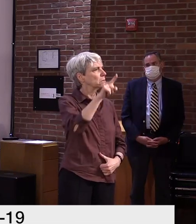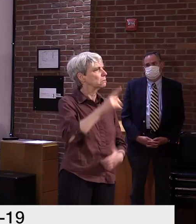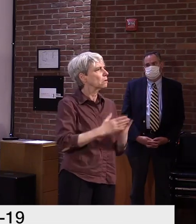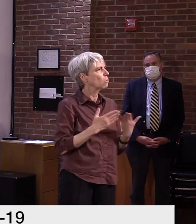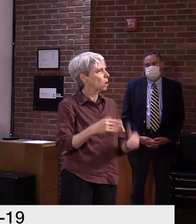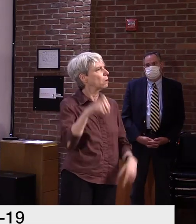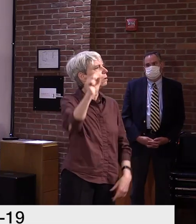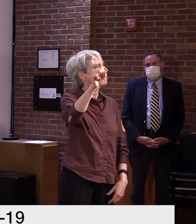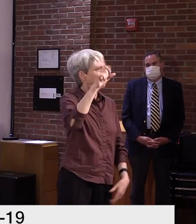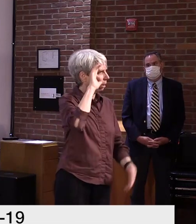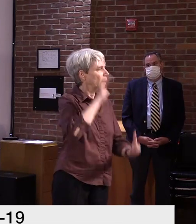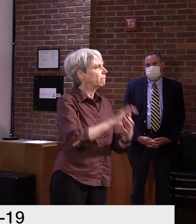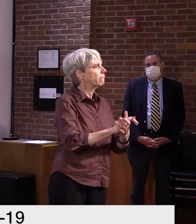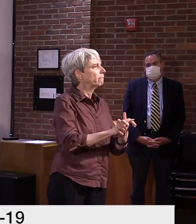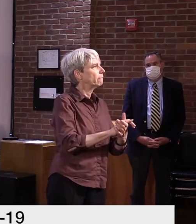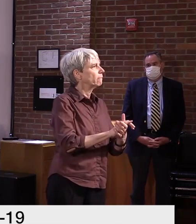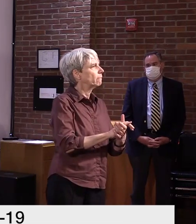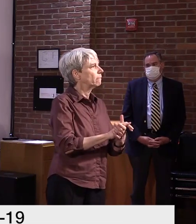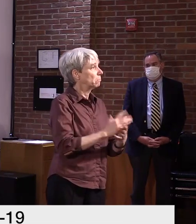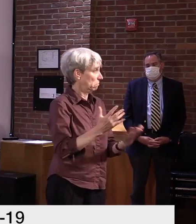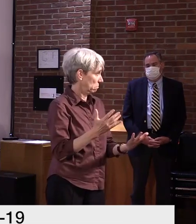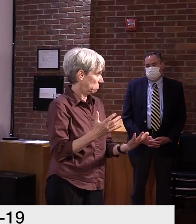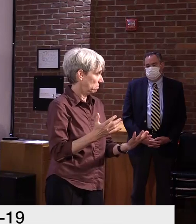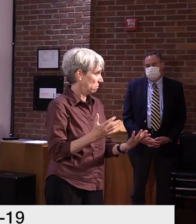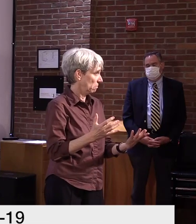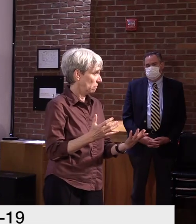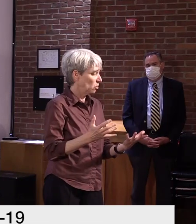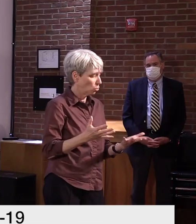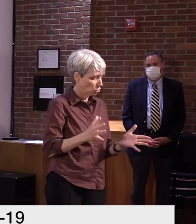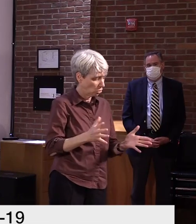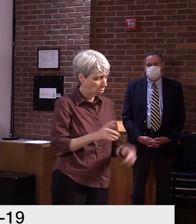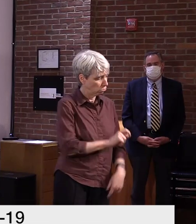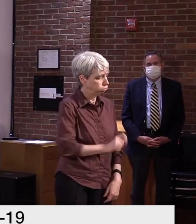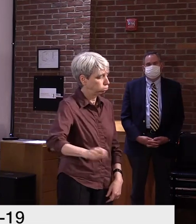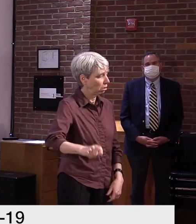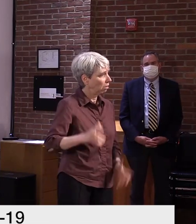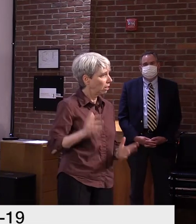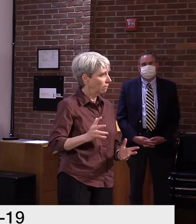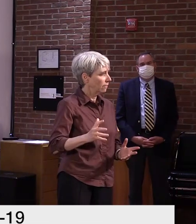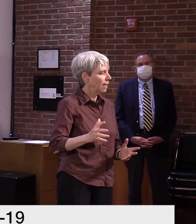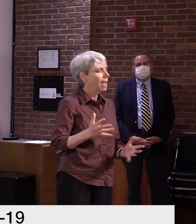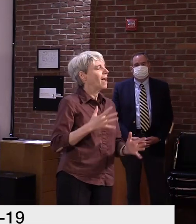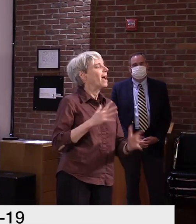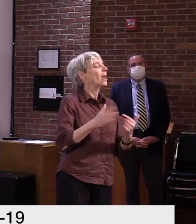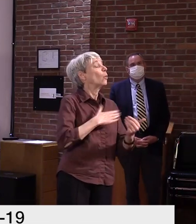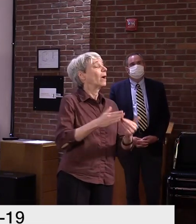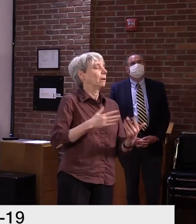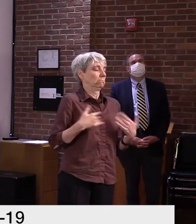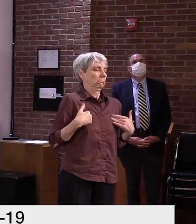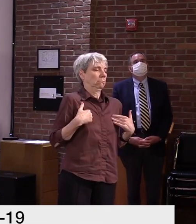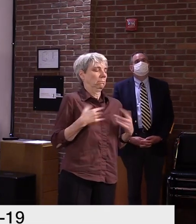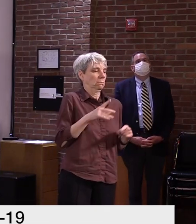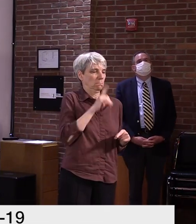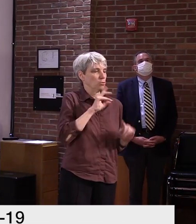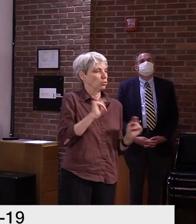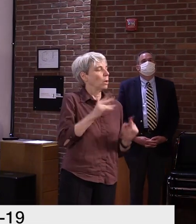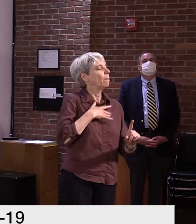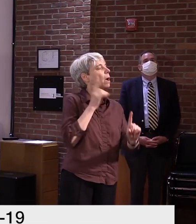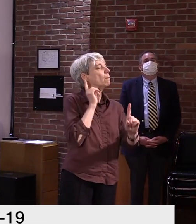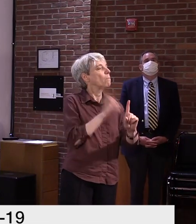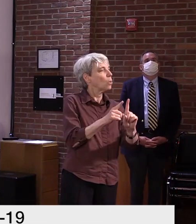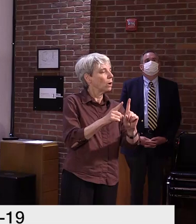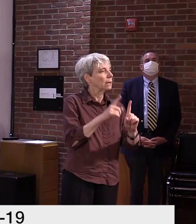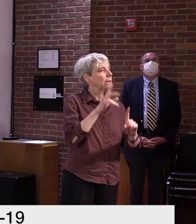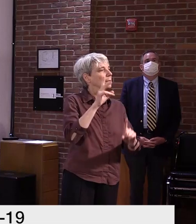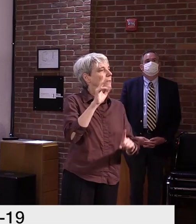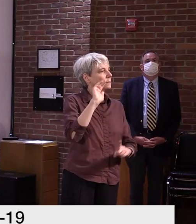Uh, but my point is, you've got a, a political point of view here, uh, that where it seems that v-trans